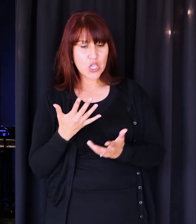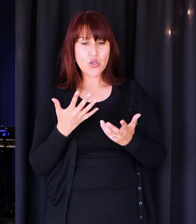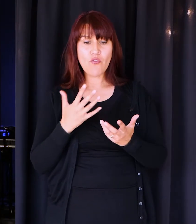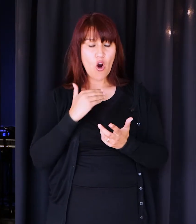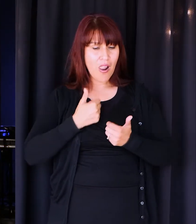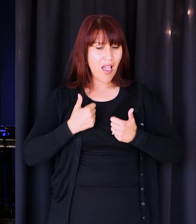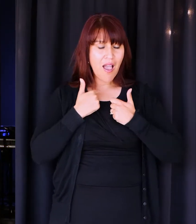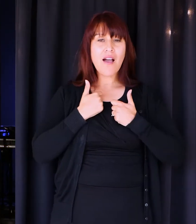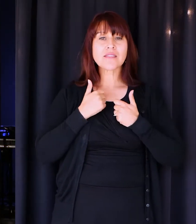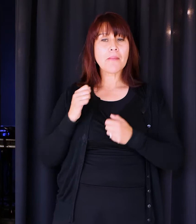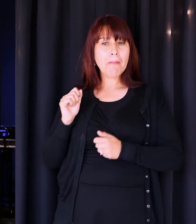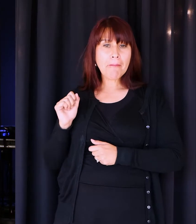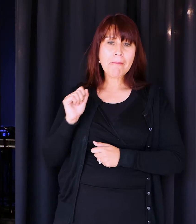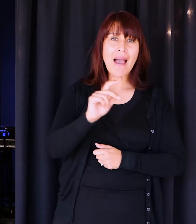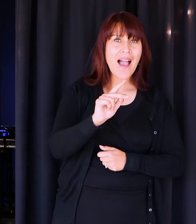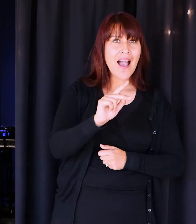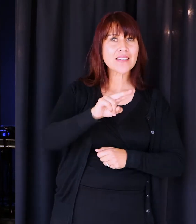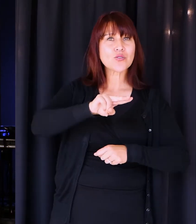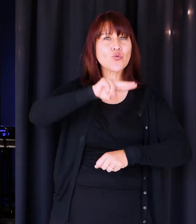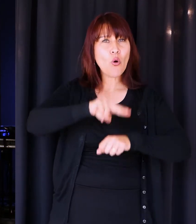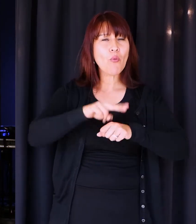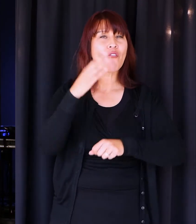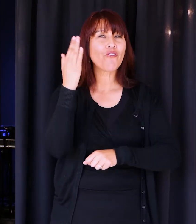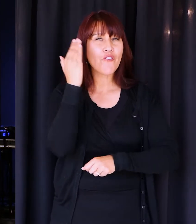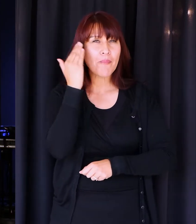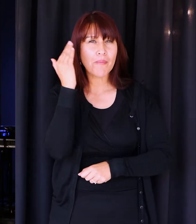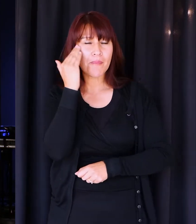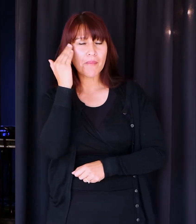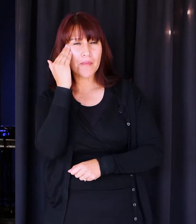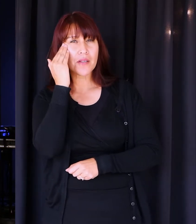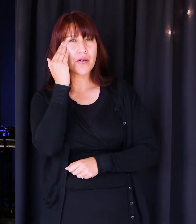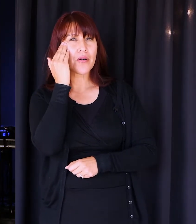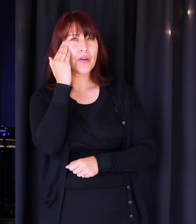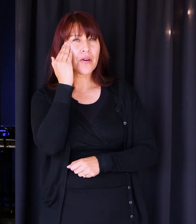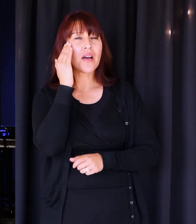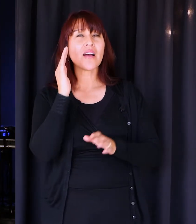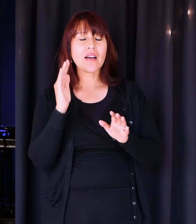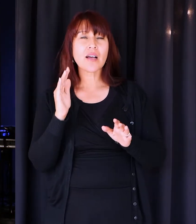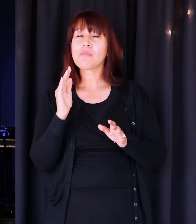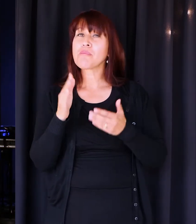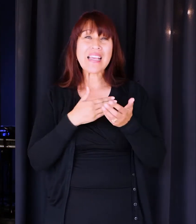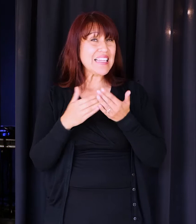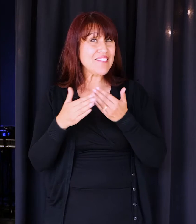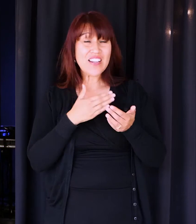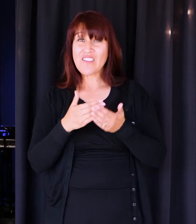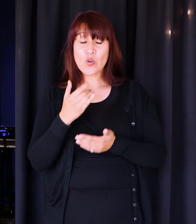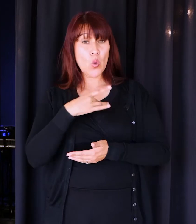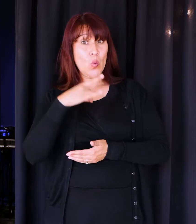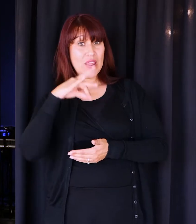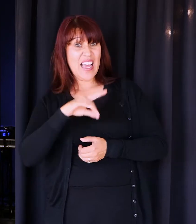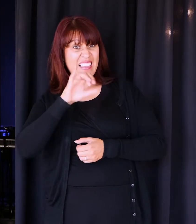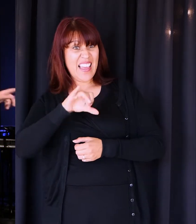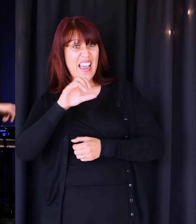of our lives is back to the things that we know, back to normal. And listen to me, even if you didn't like